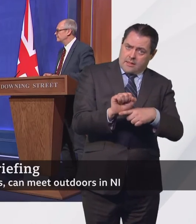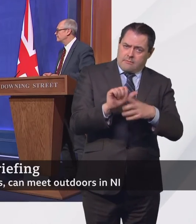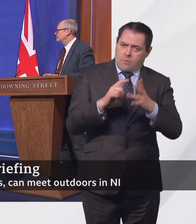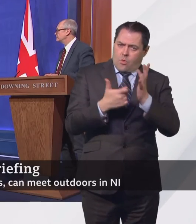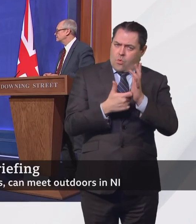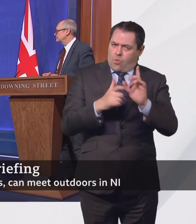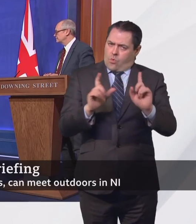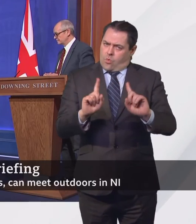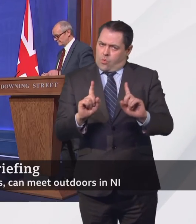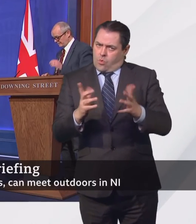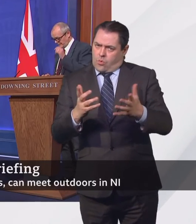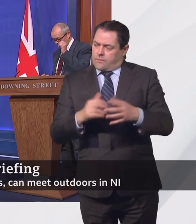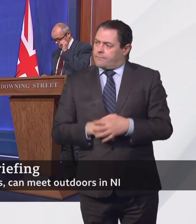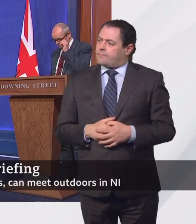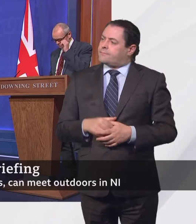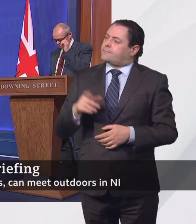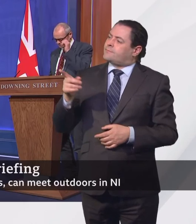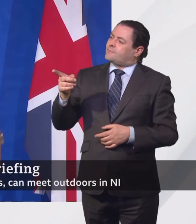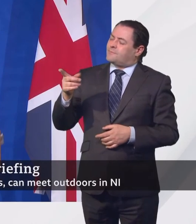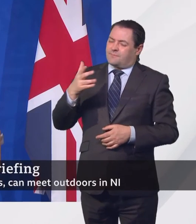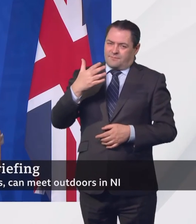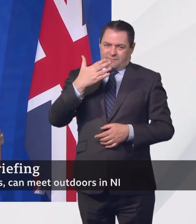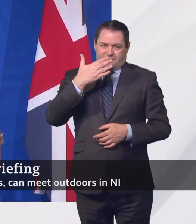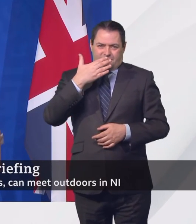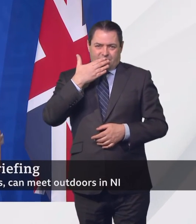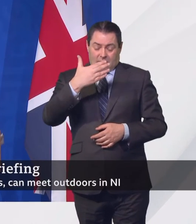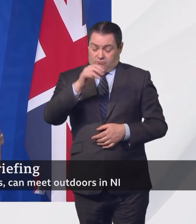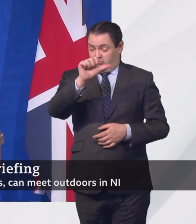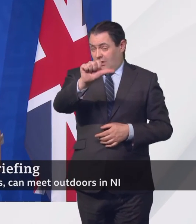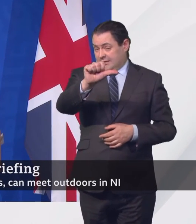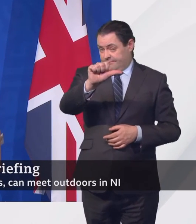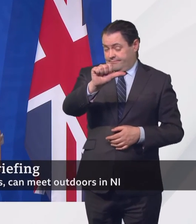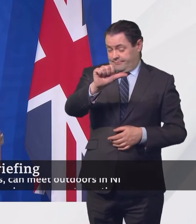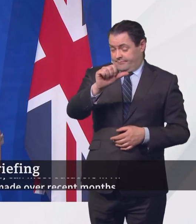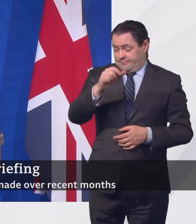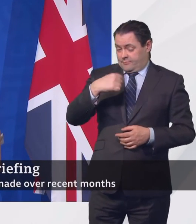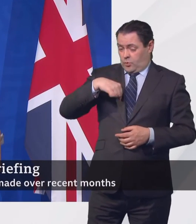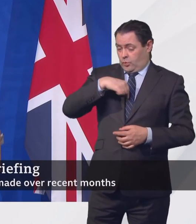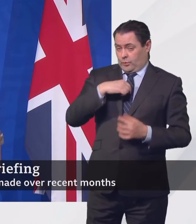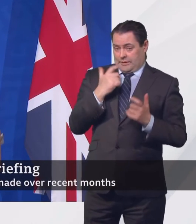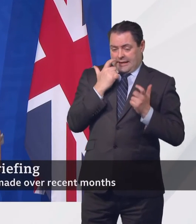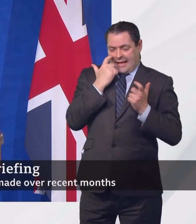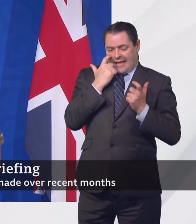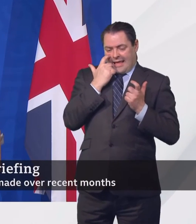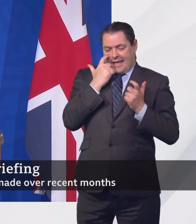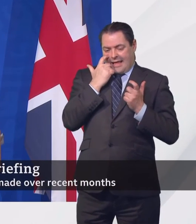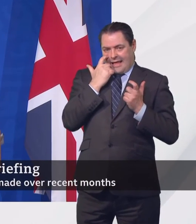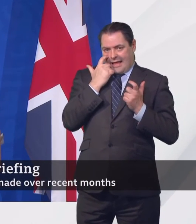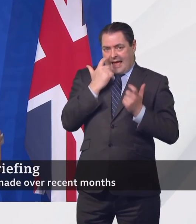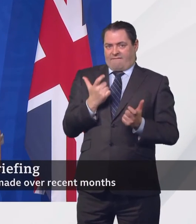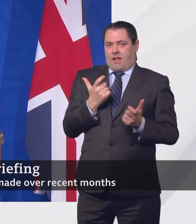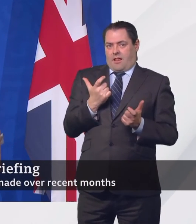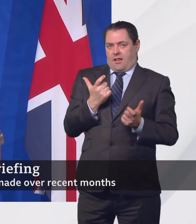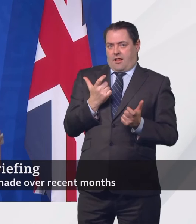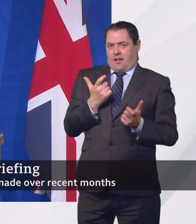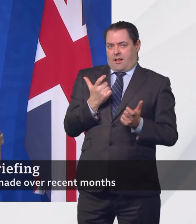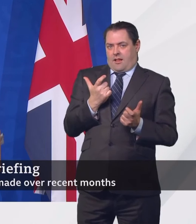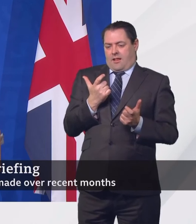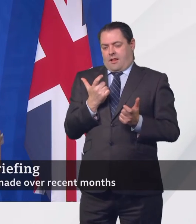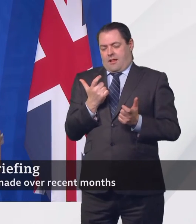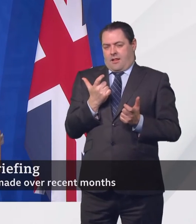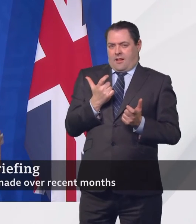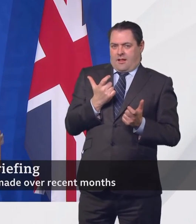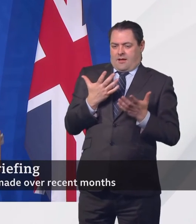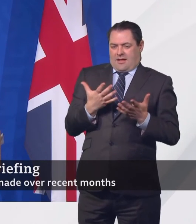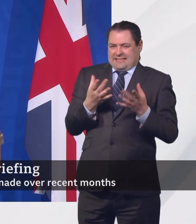Karl, yes, you're absolutely right to put the emphasis on caution. The vaccine rollout has been very impressive